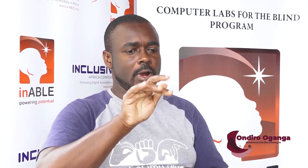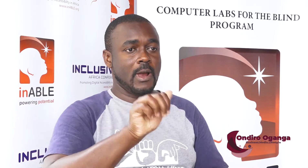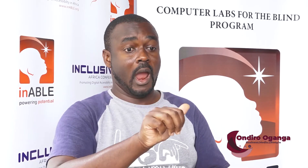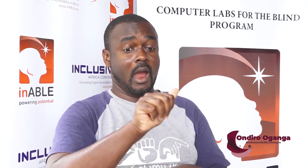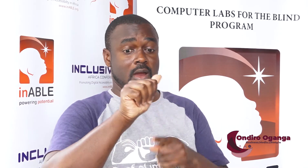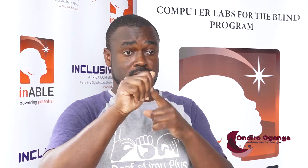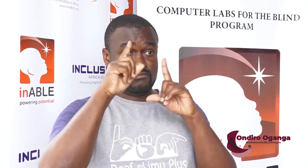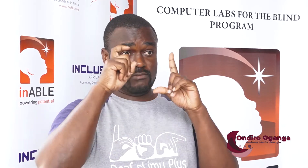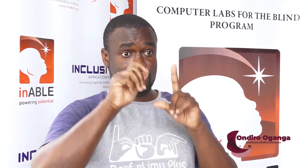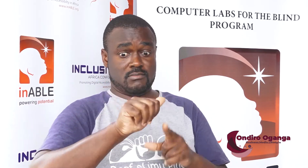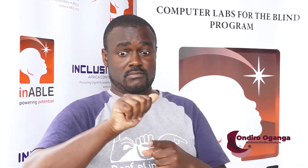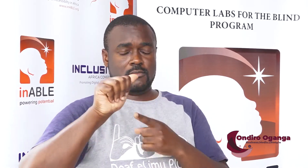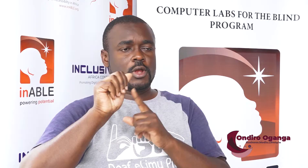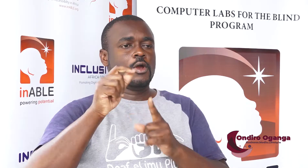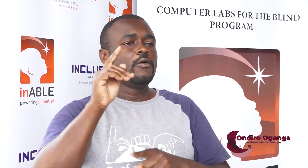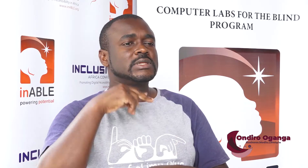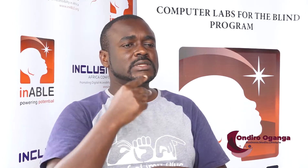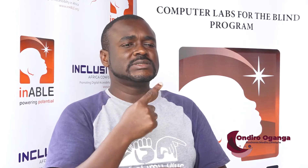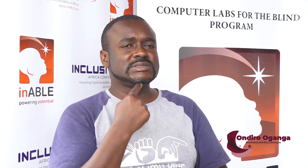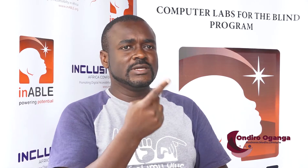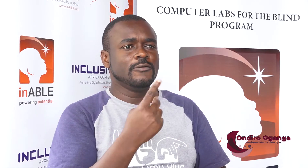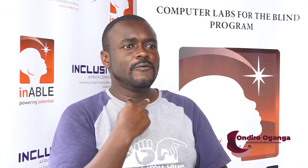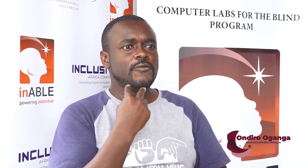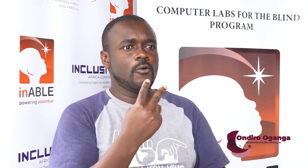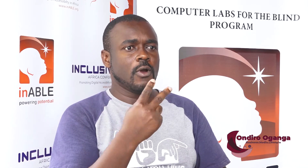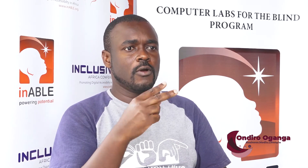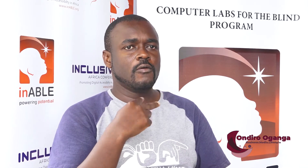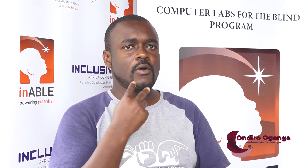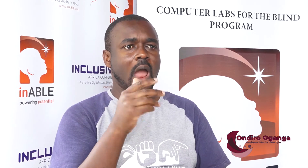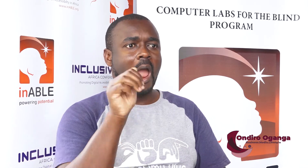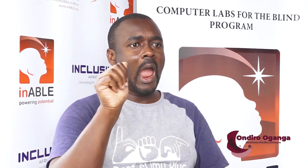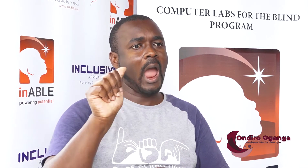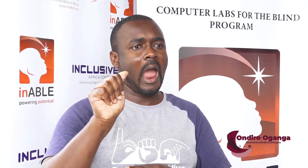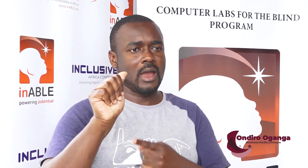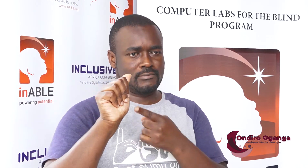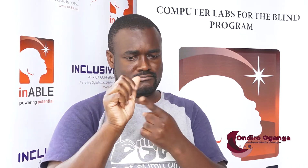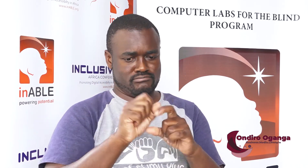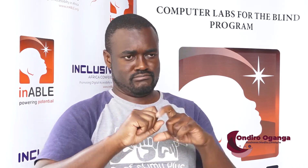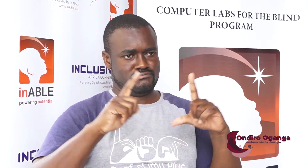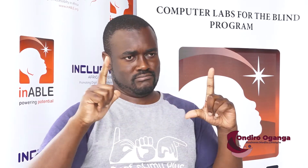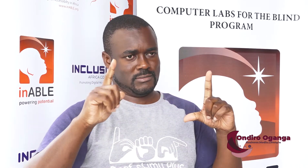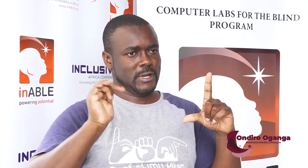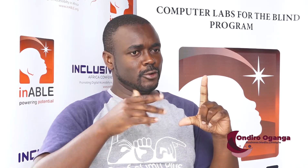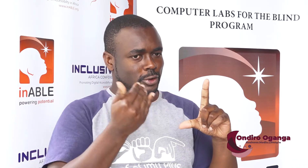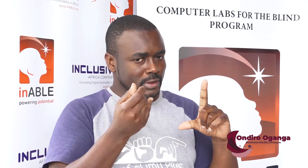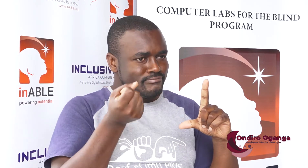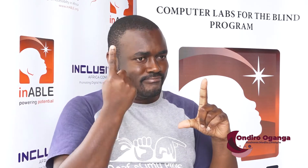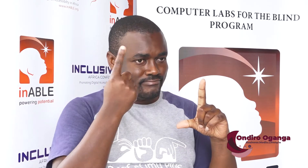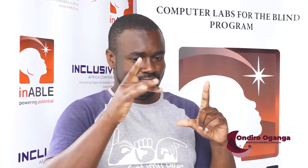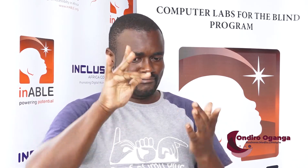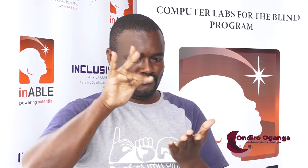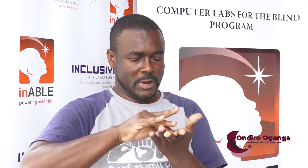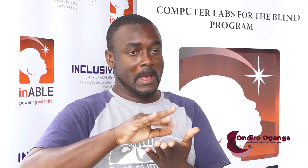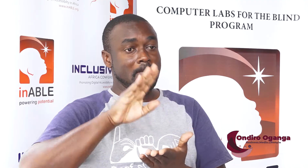For hearing kids, when they choose the learning segment, they'll have